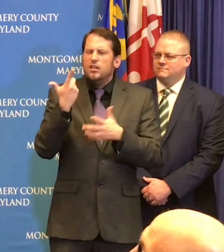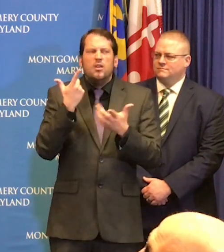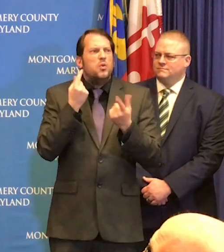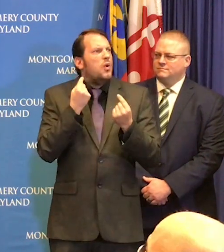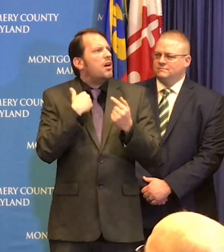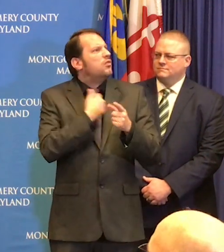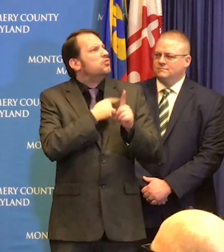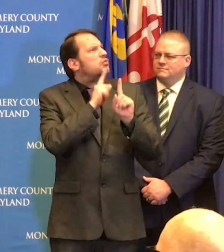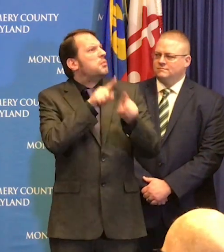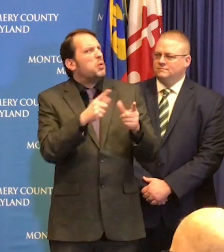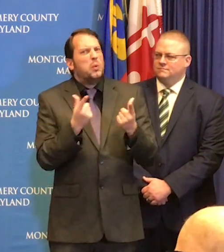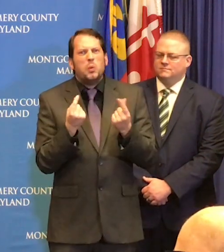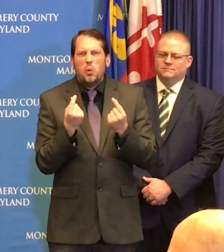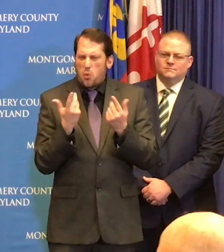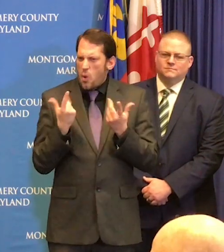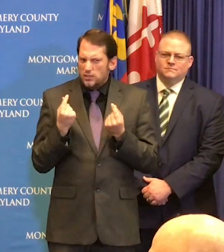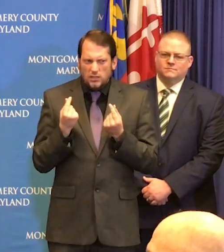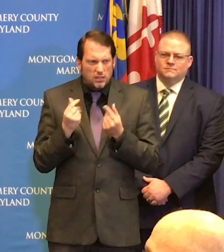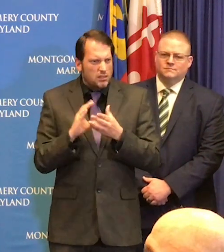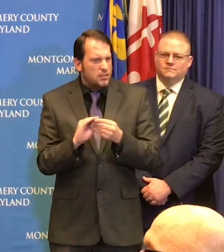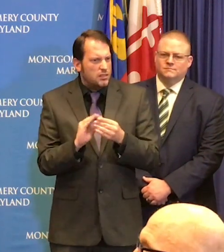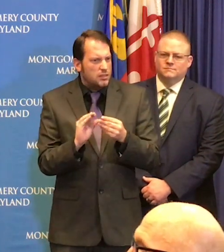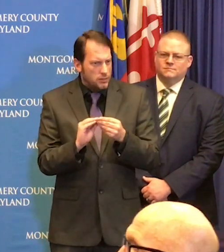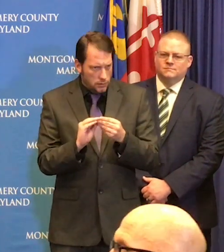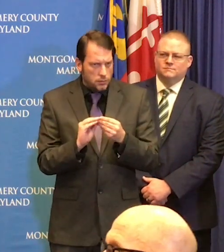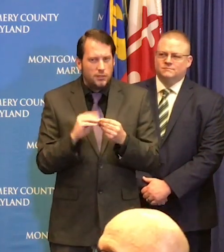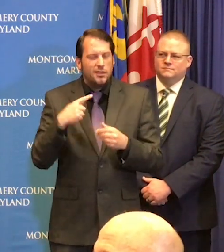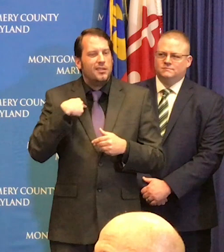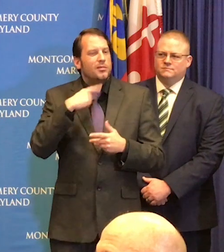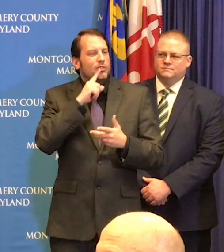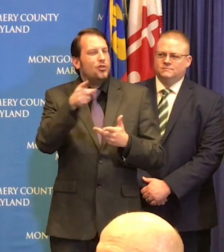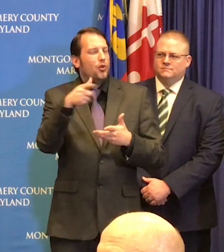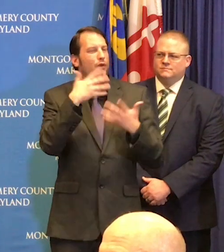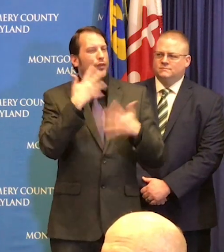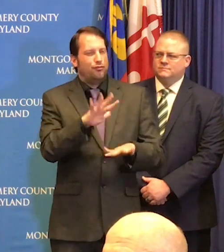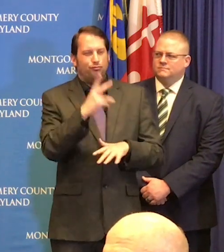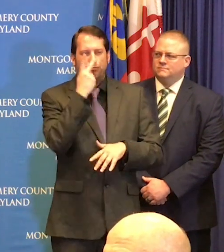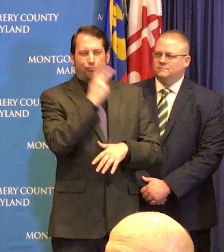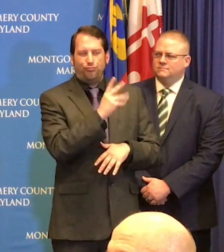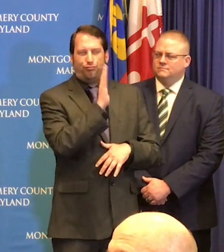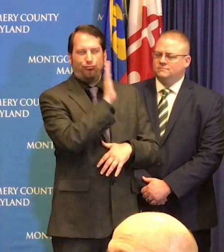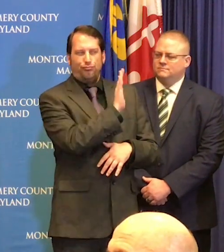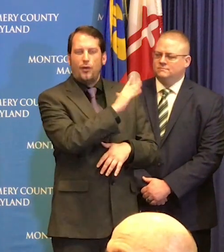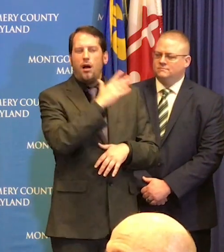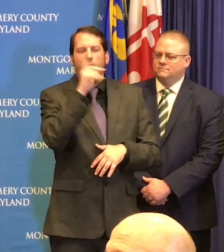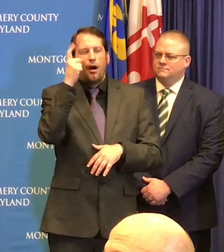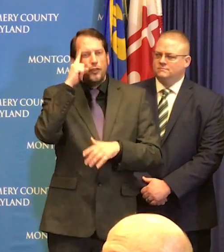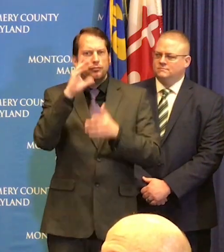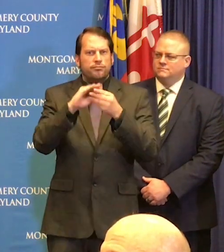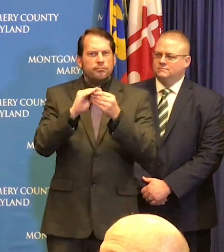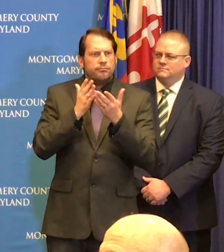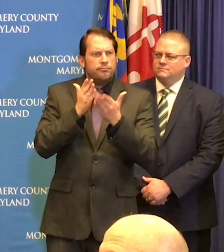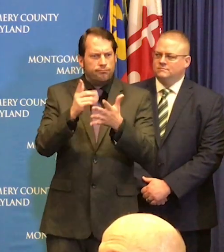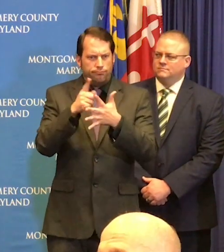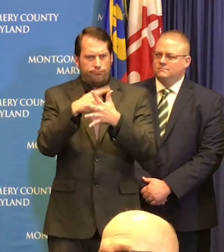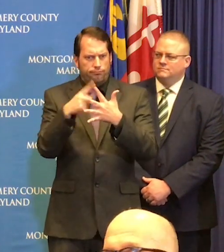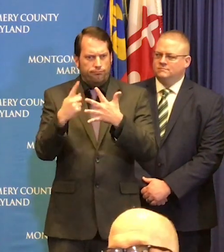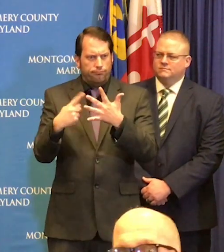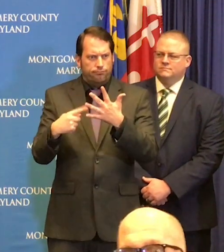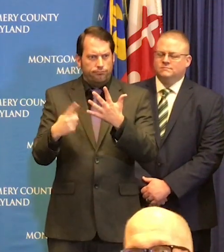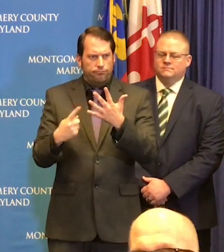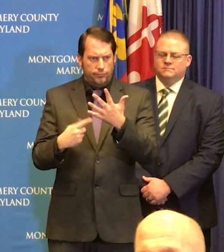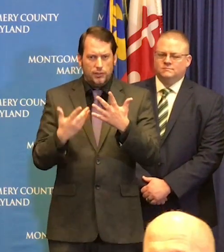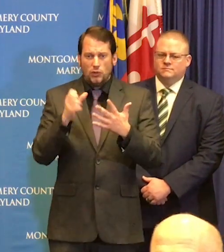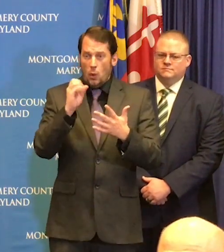listened to the government's the governor's major recommendations and there's no question that things are unfolding very rapidly